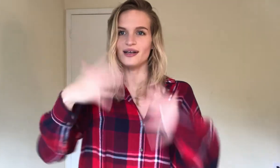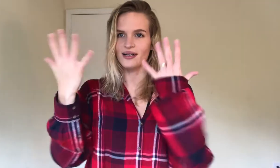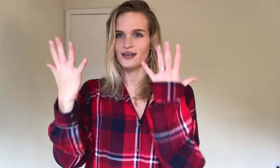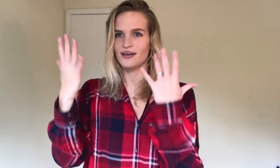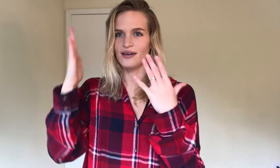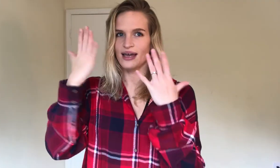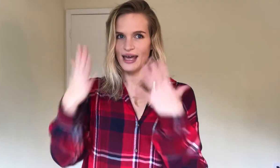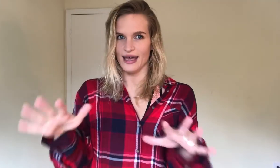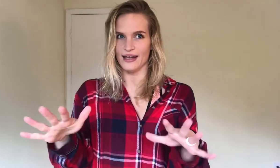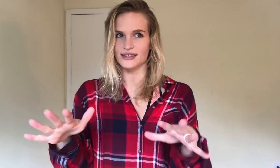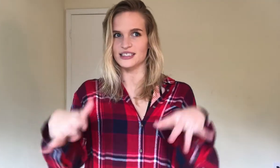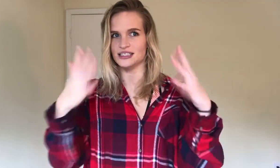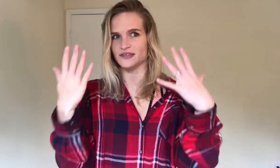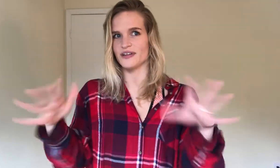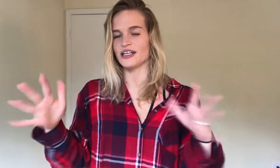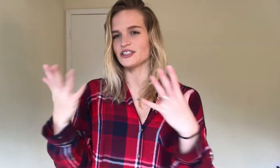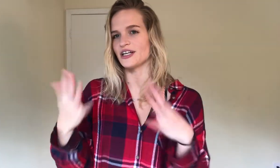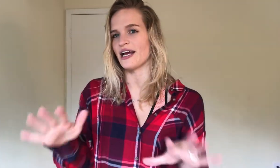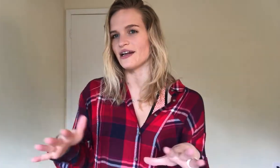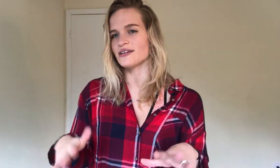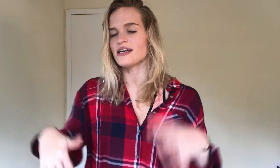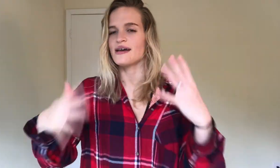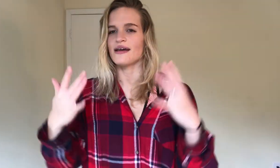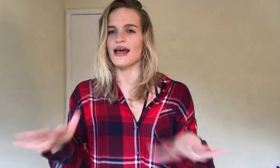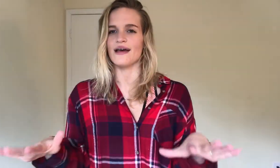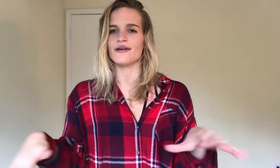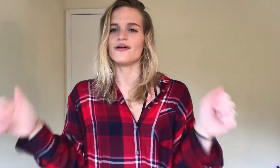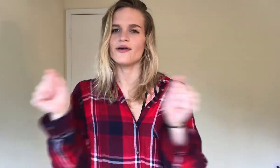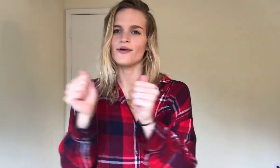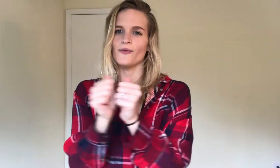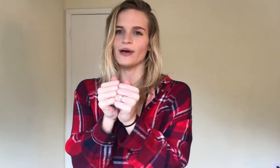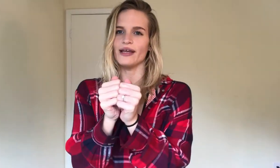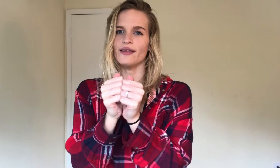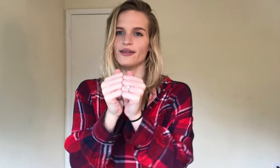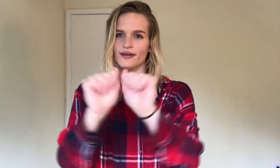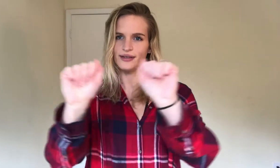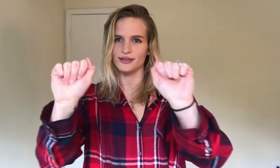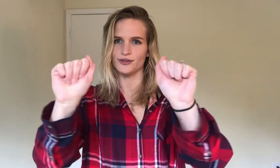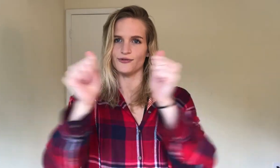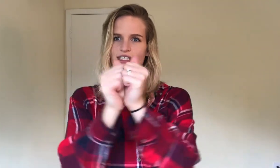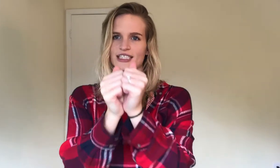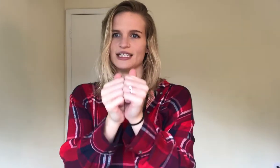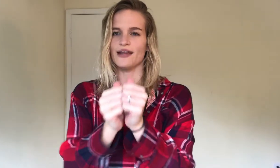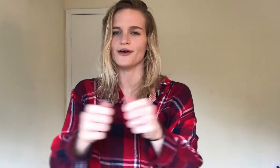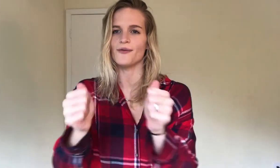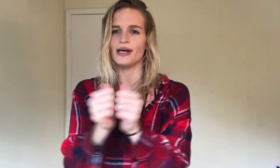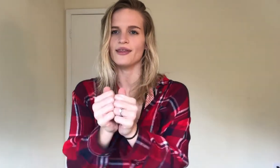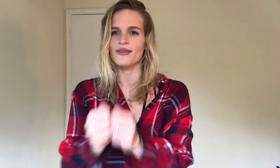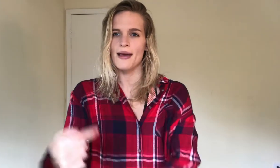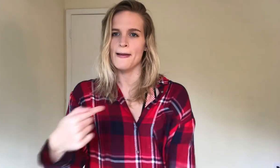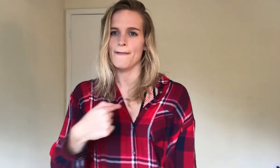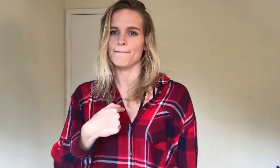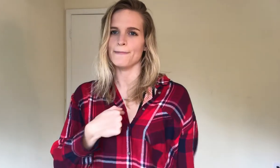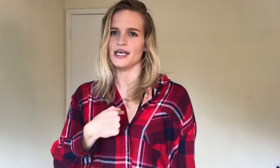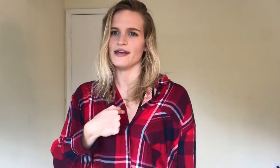end, this is finish or end, end with, two fists together, with me